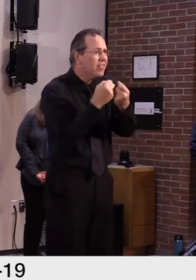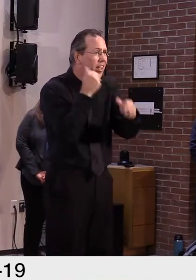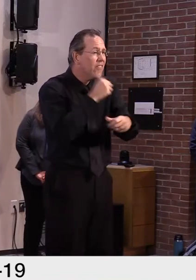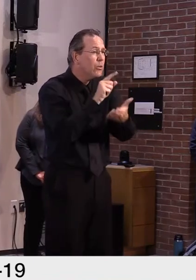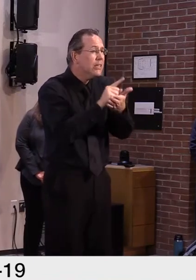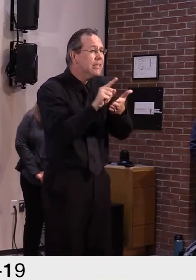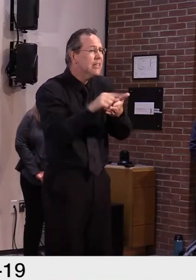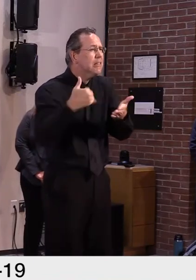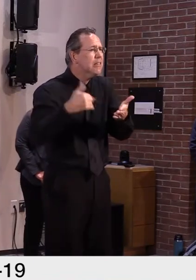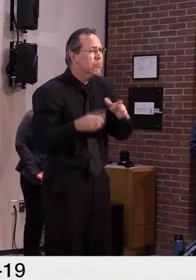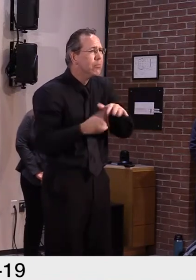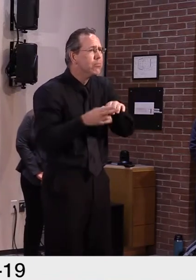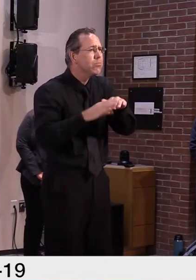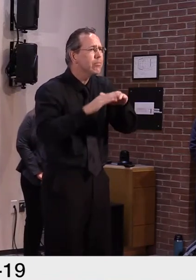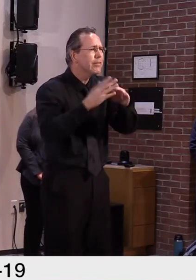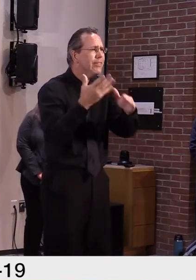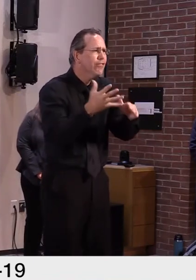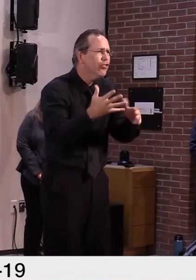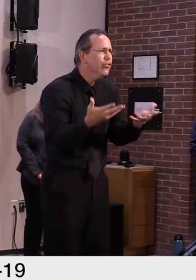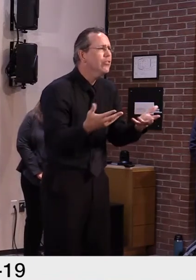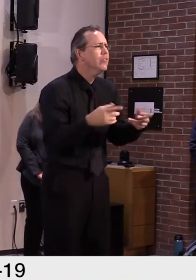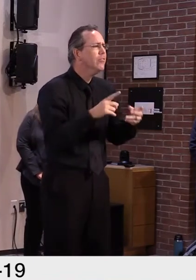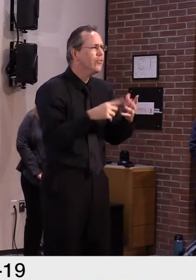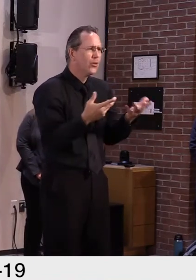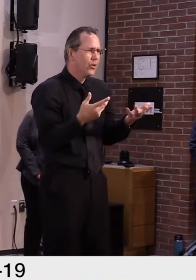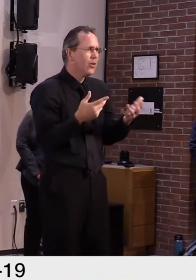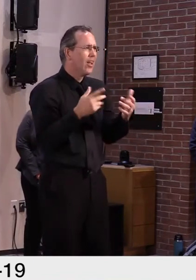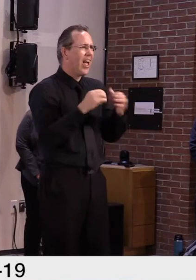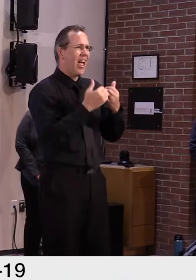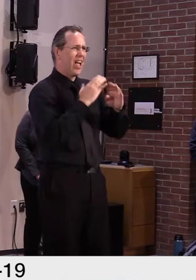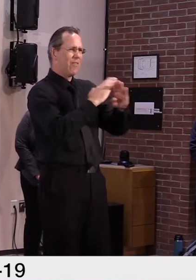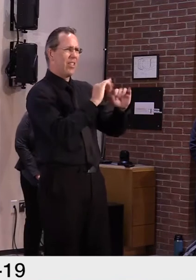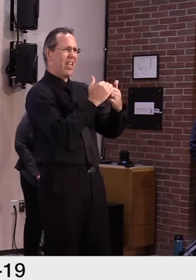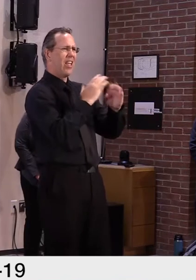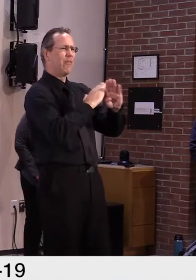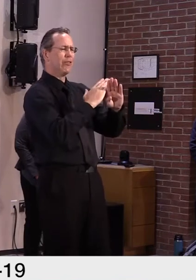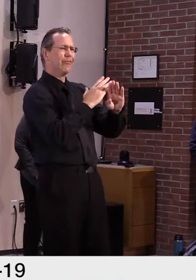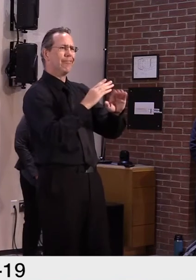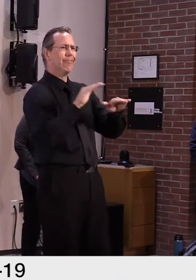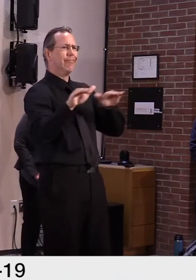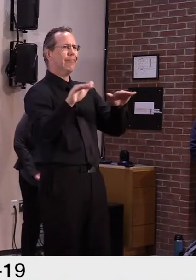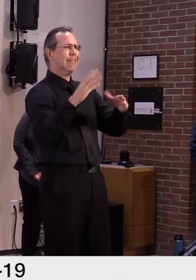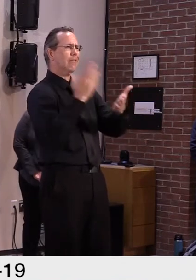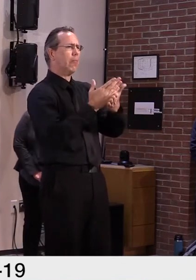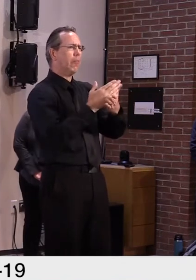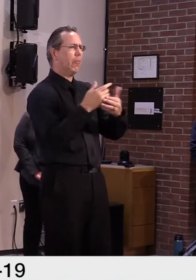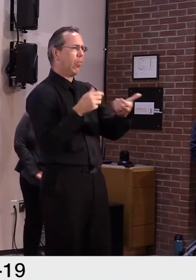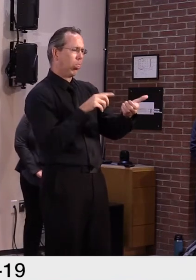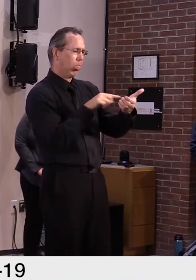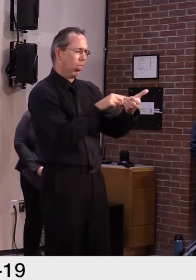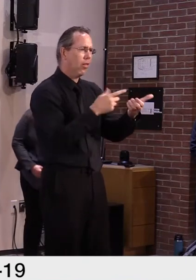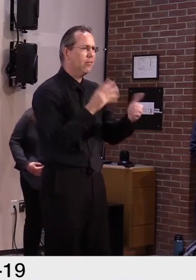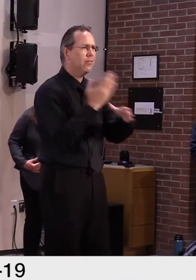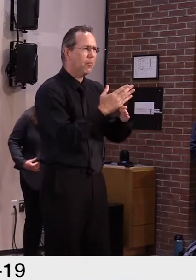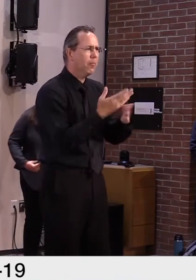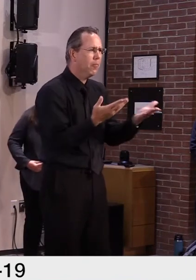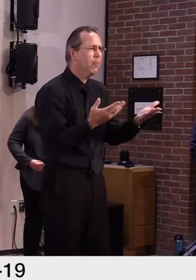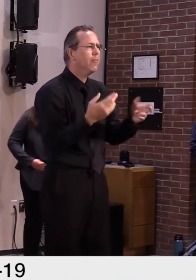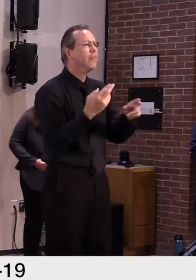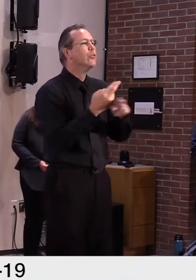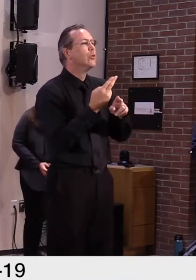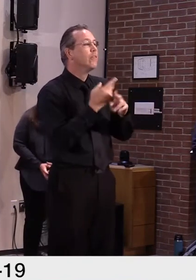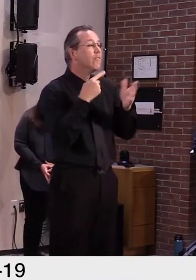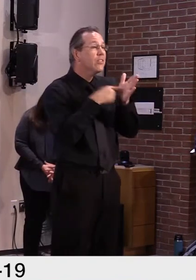for the flu or whether wearing a mask or when there's a vaccine that's safe for the coronavirus,